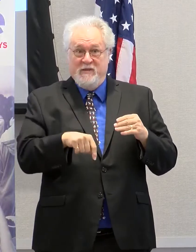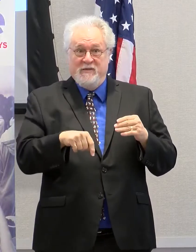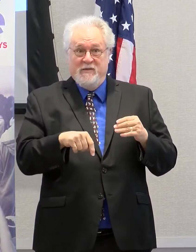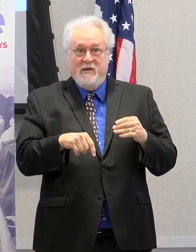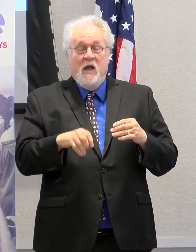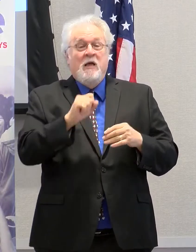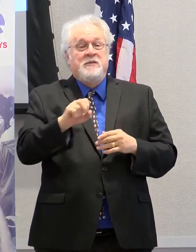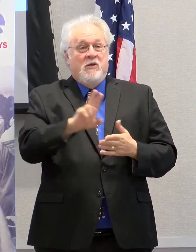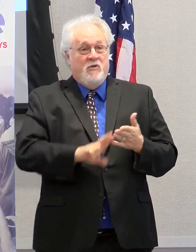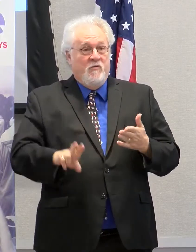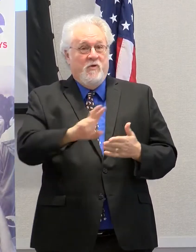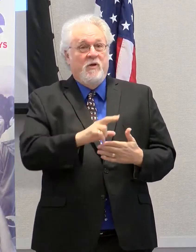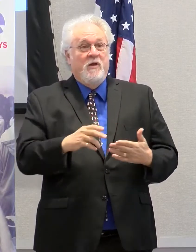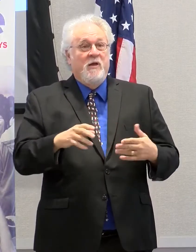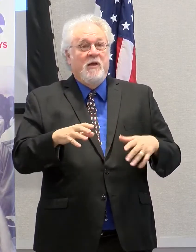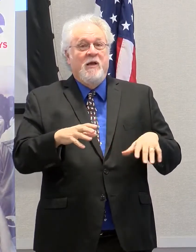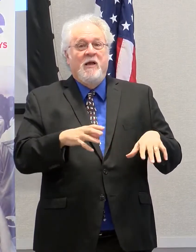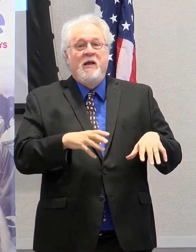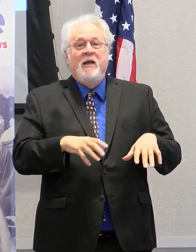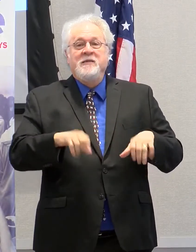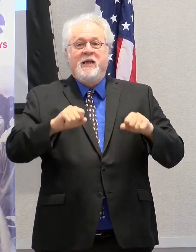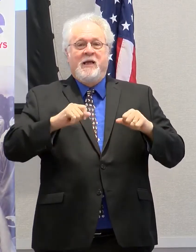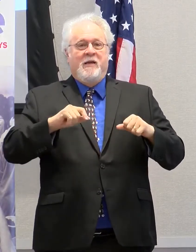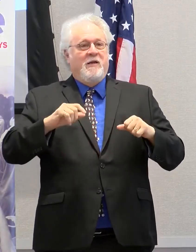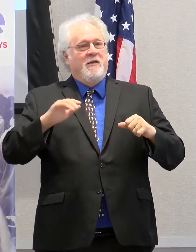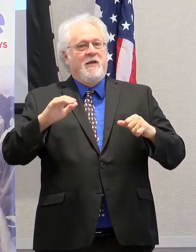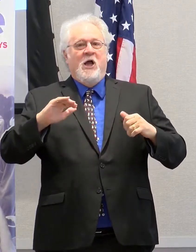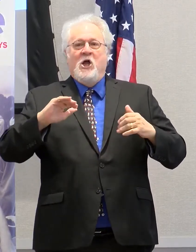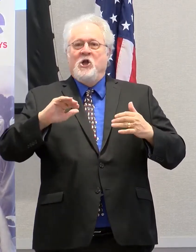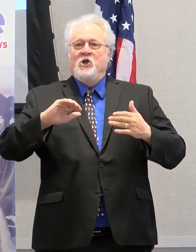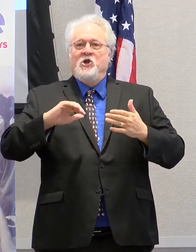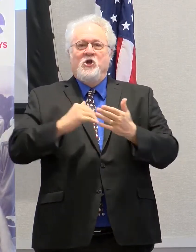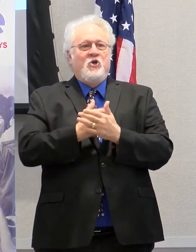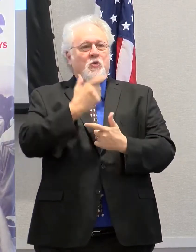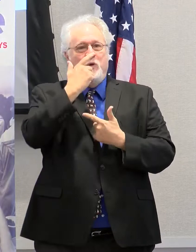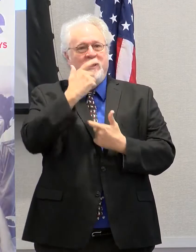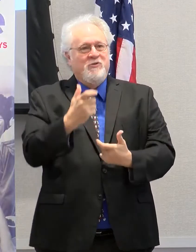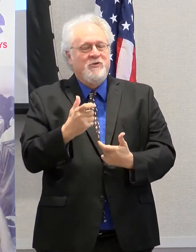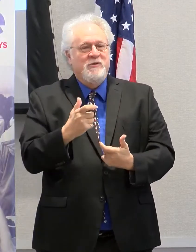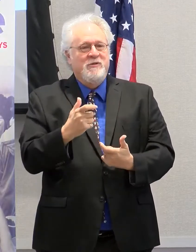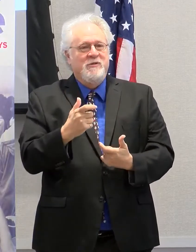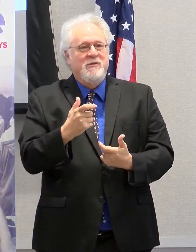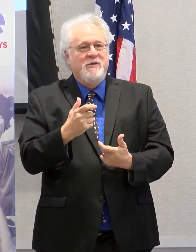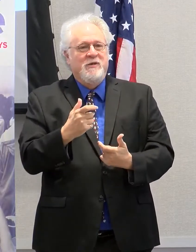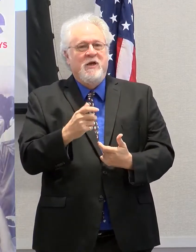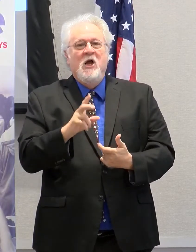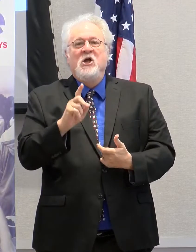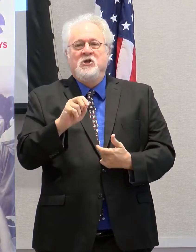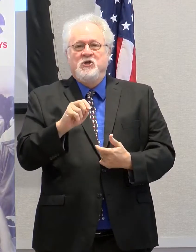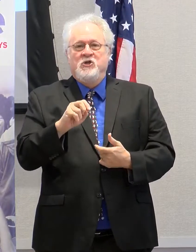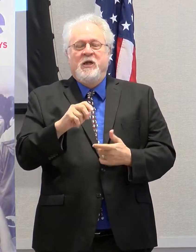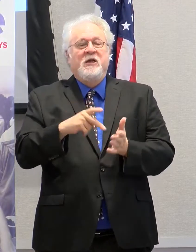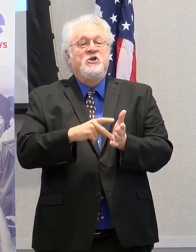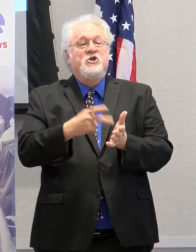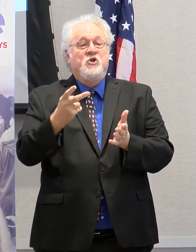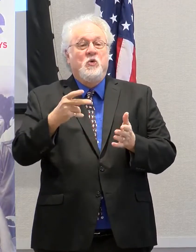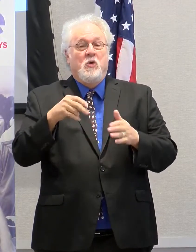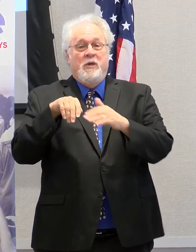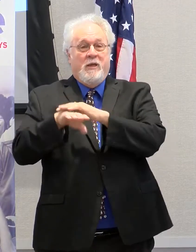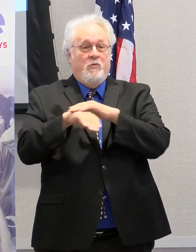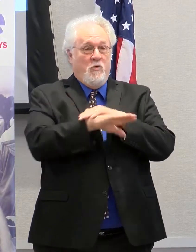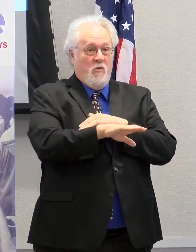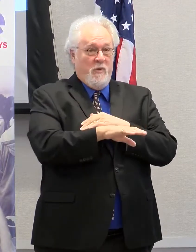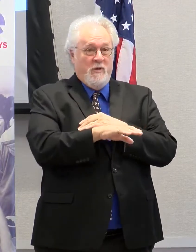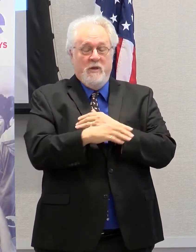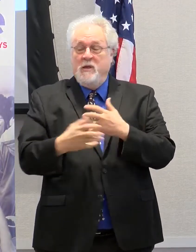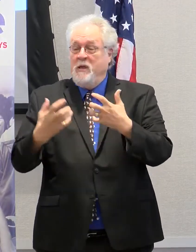Southern had taken a renewed interest in dual enrollment and really engaging